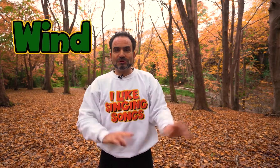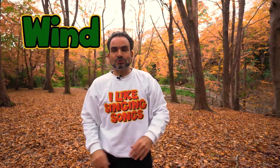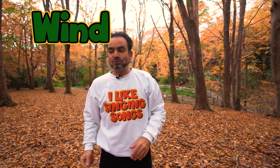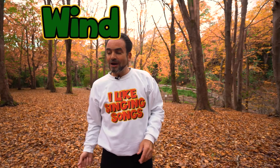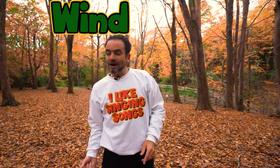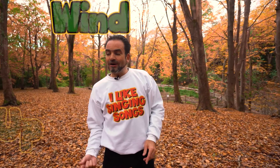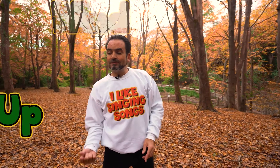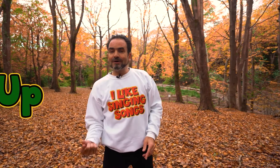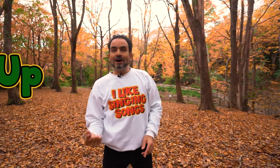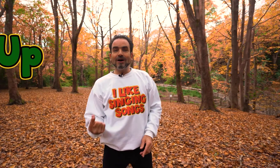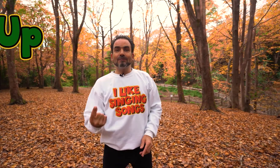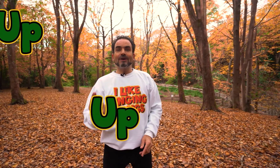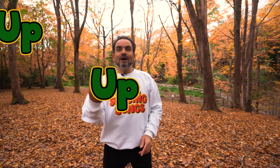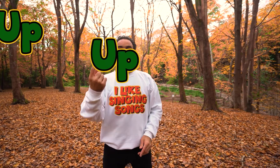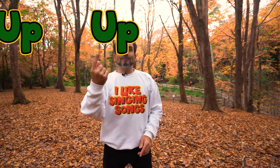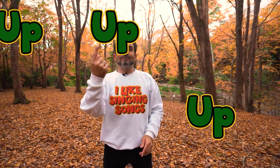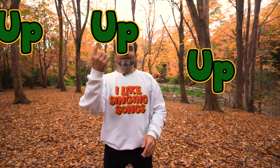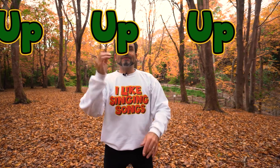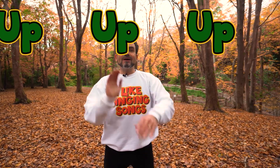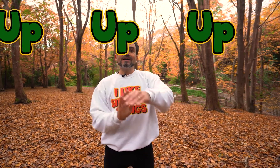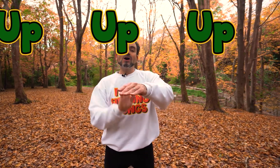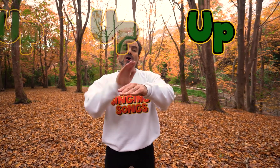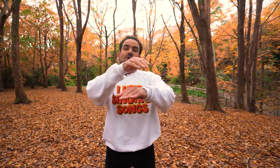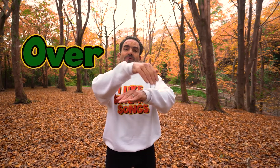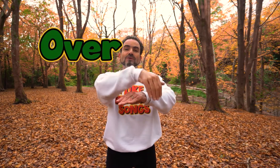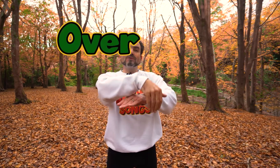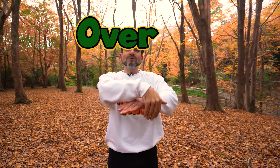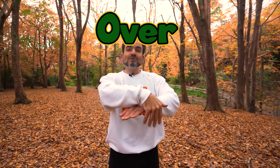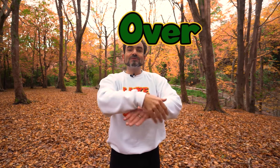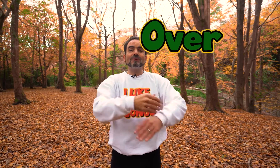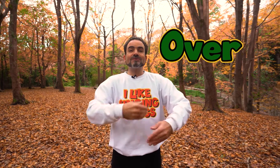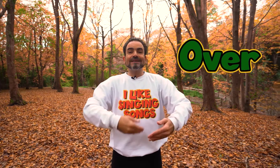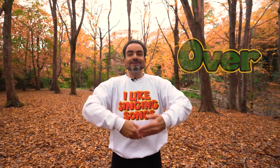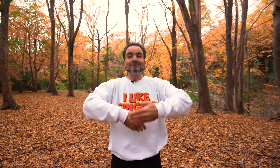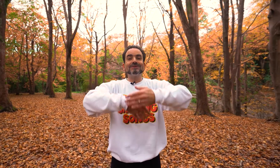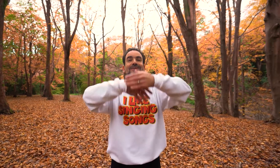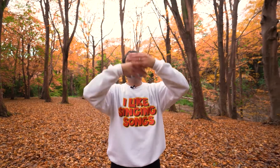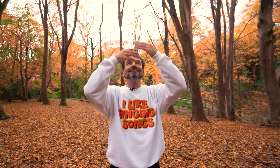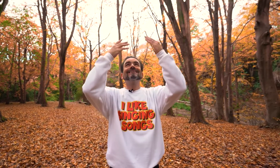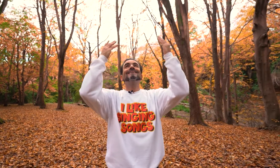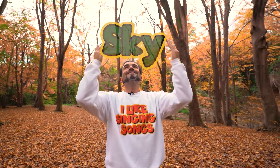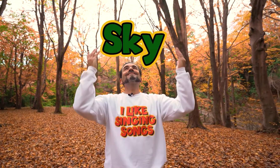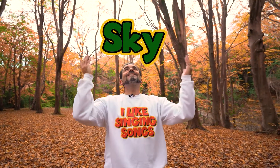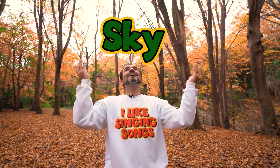up up up they fly over the rooftops into the sky